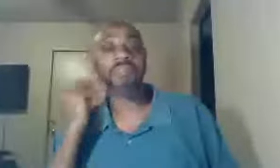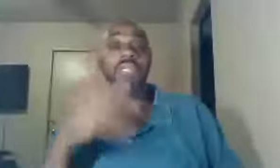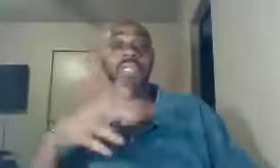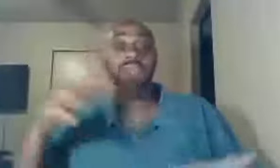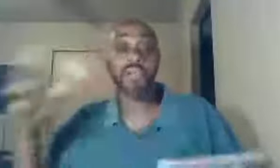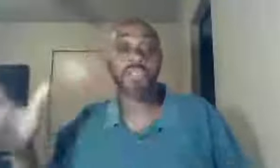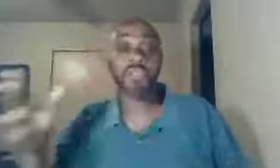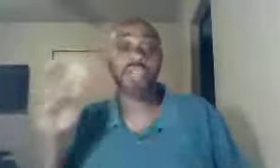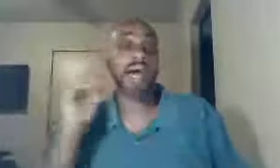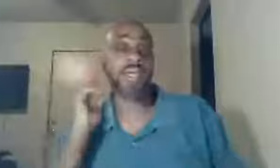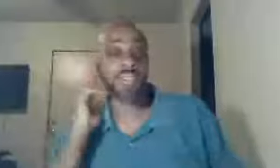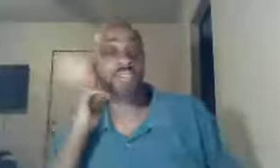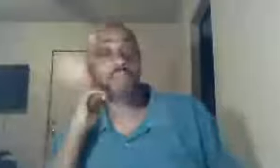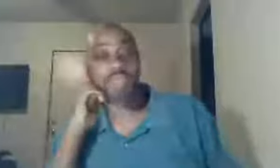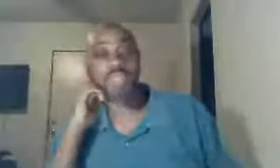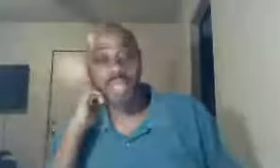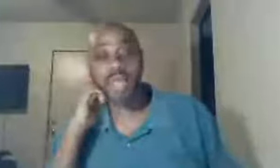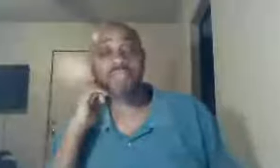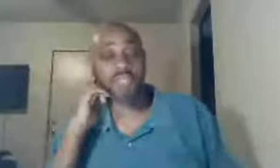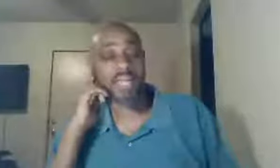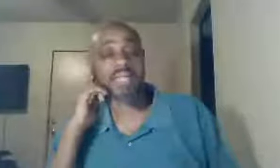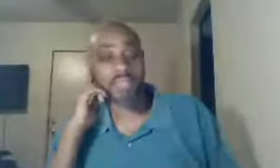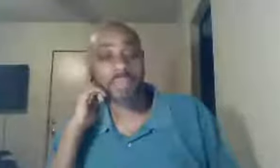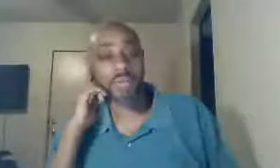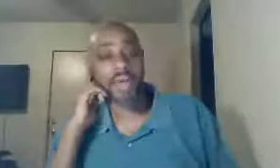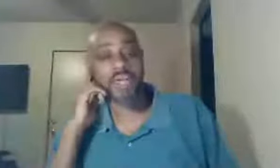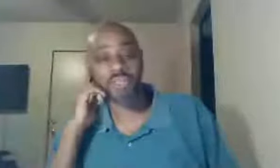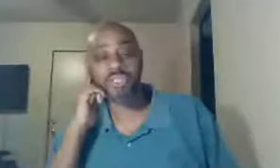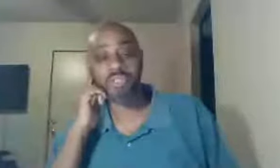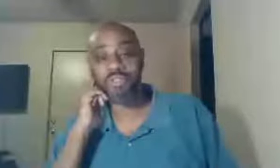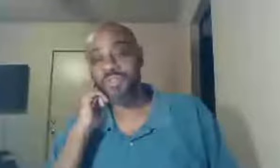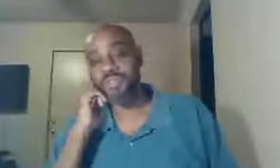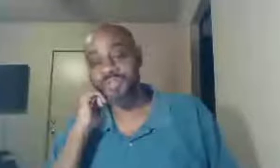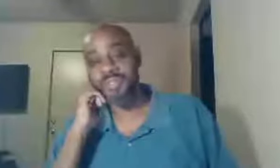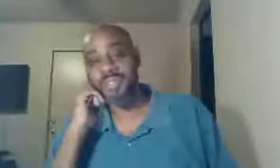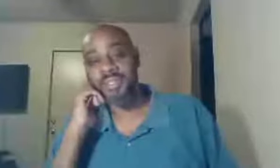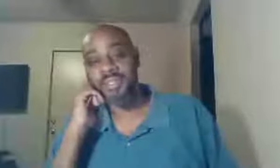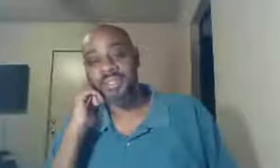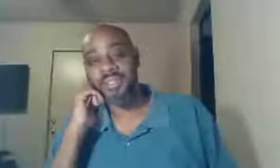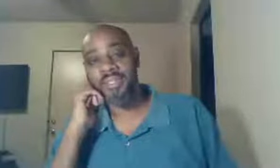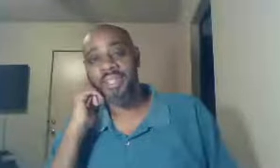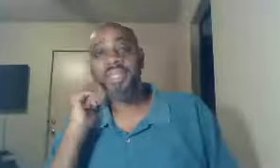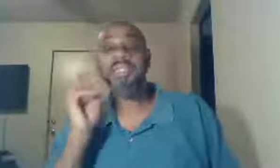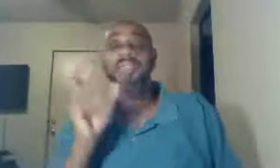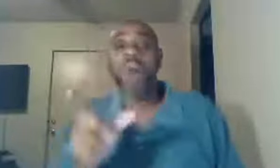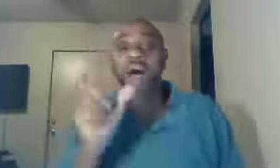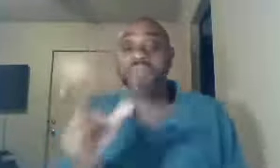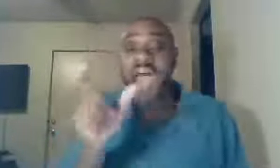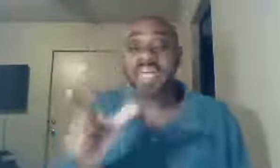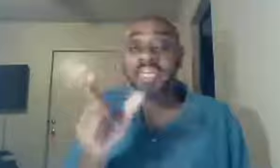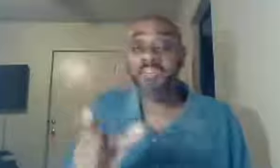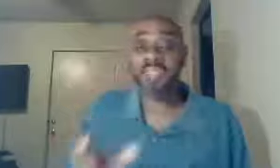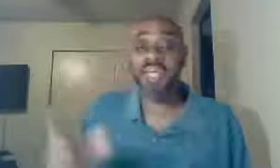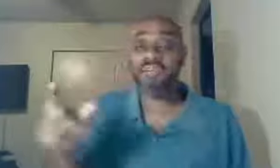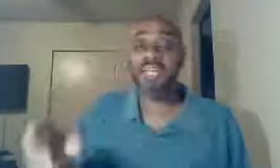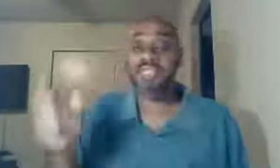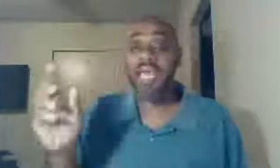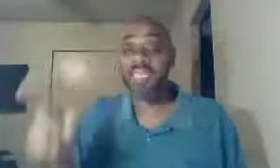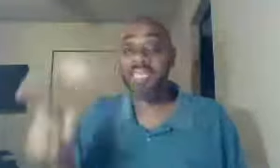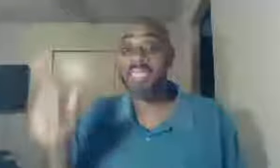particularly of churches of size, and you will see, they have a contemporary, and a traditional service, while that in and of itself, does not mean